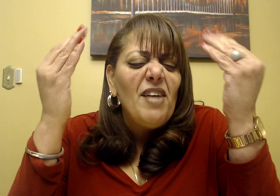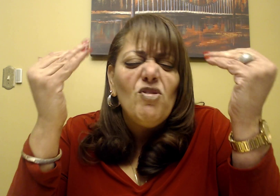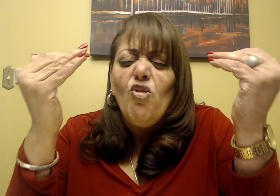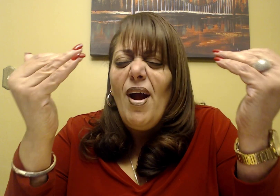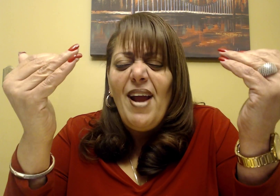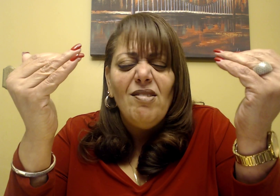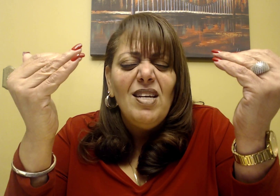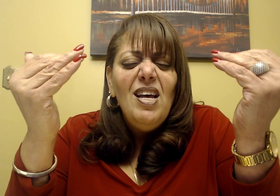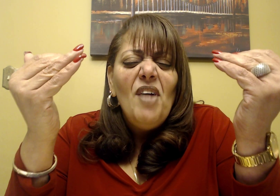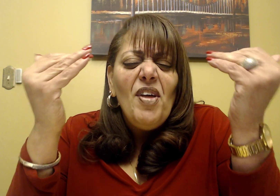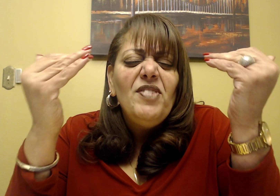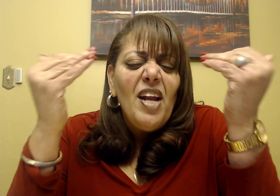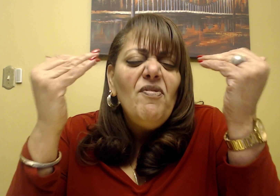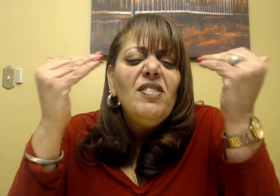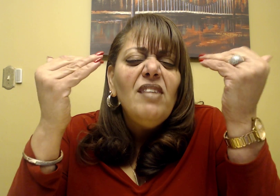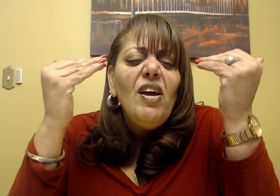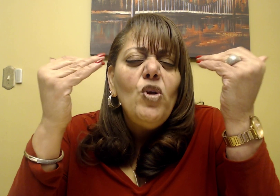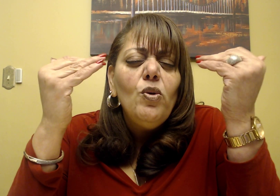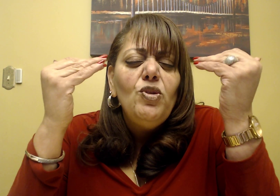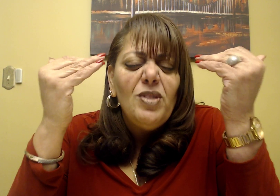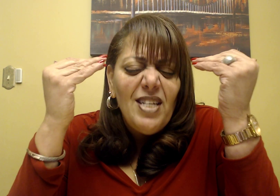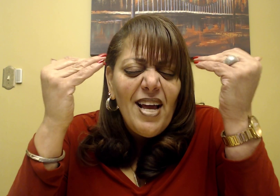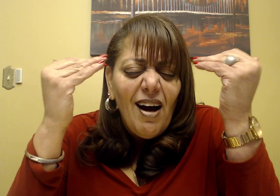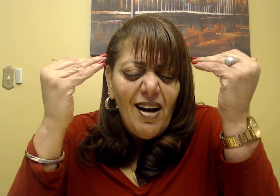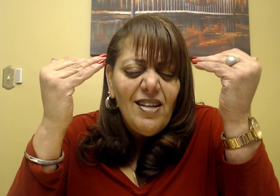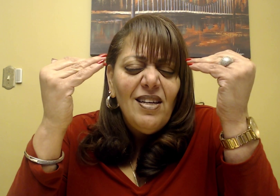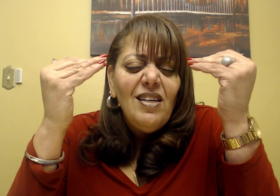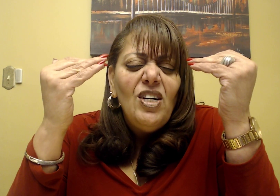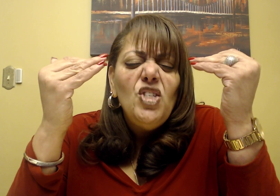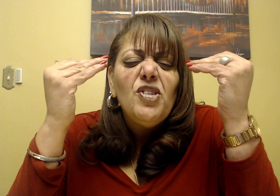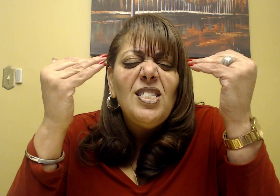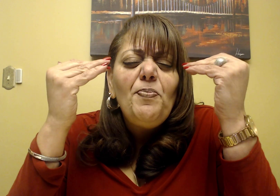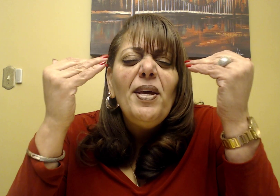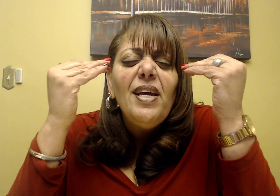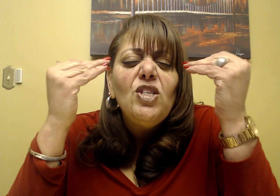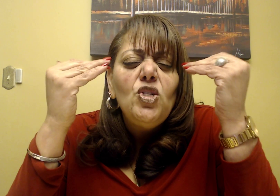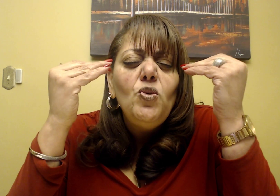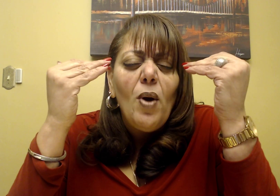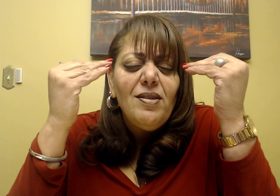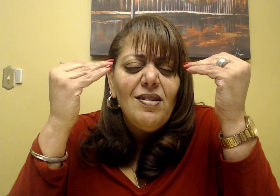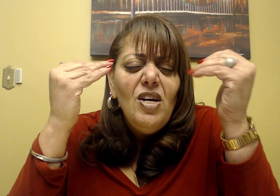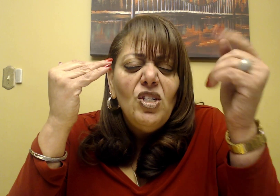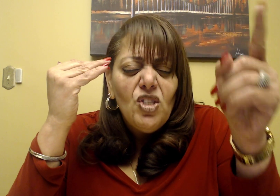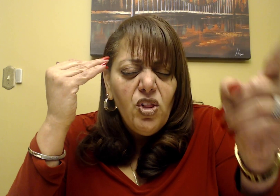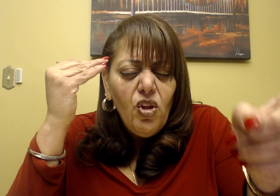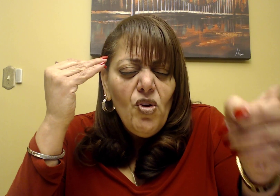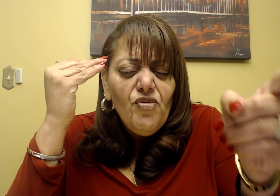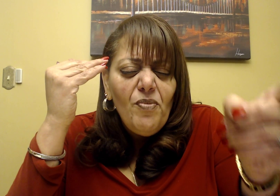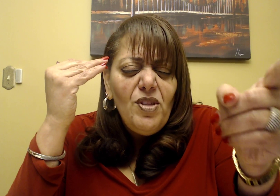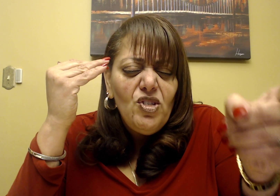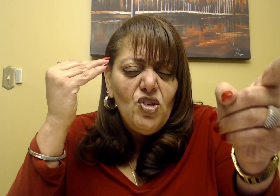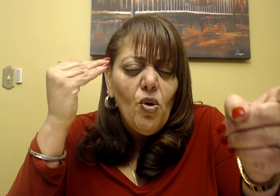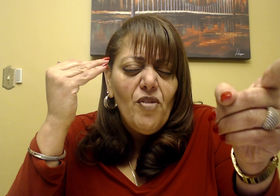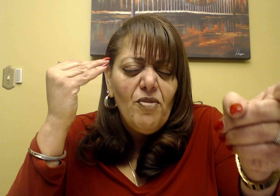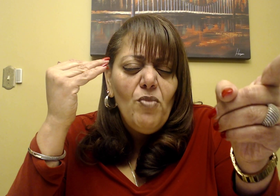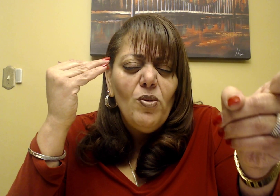they have cried out. They've done everything they know to do. today, God, you're speaking to us to learn from this story from Moses,